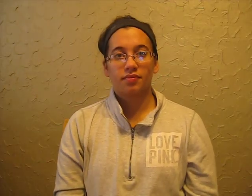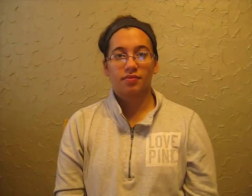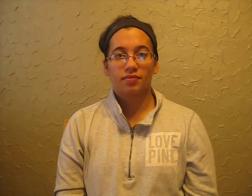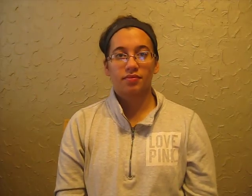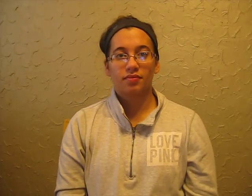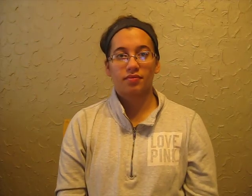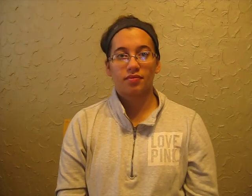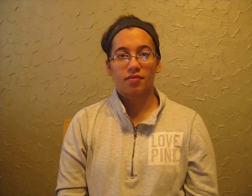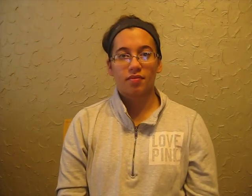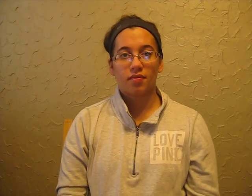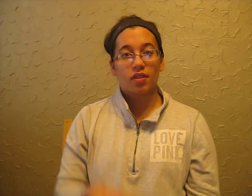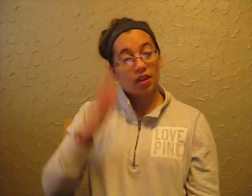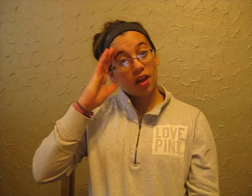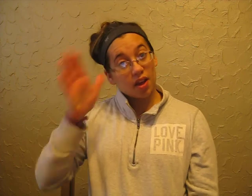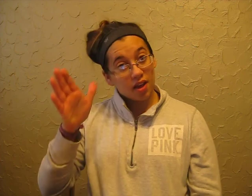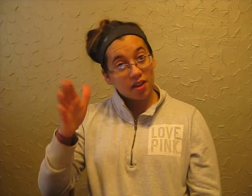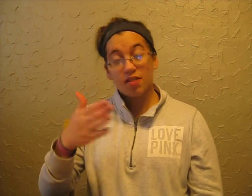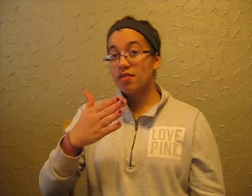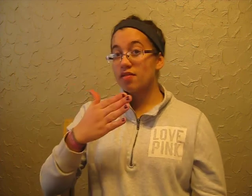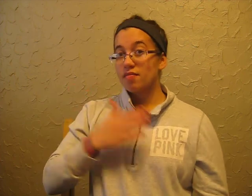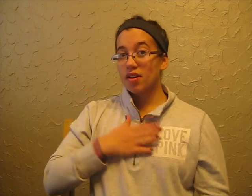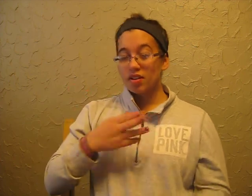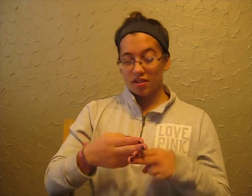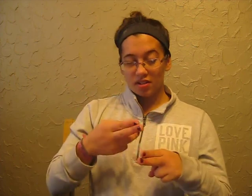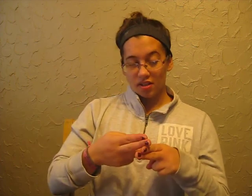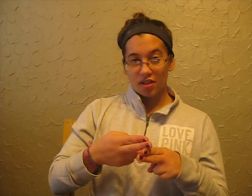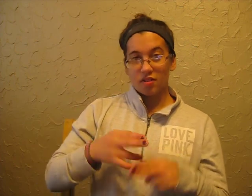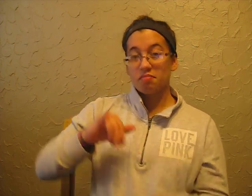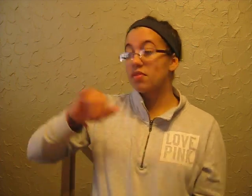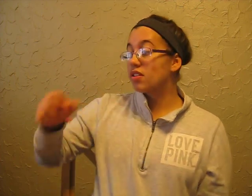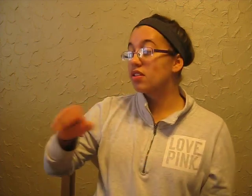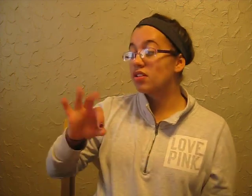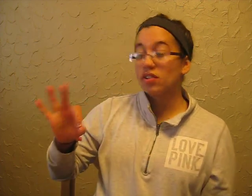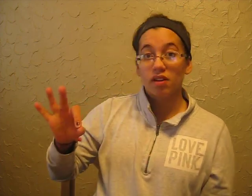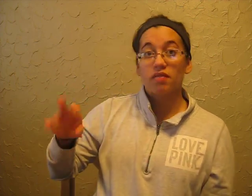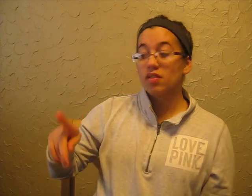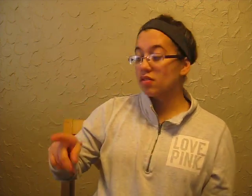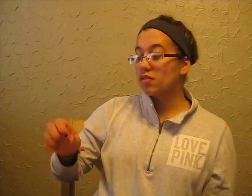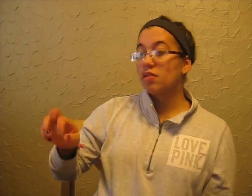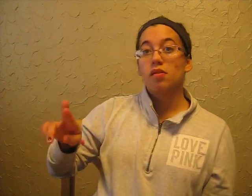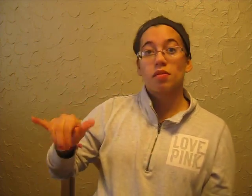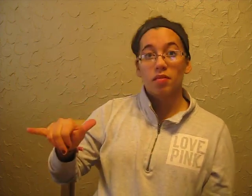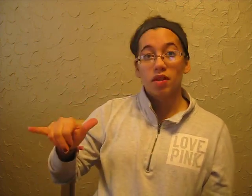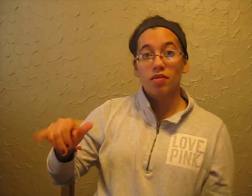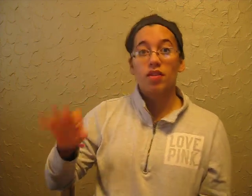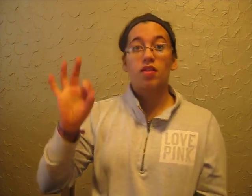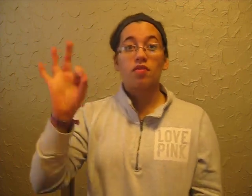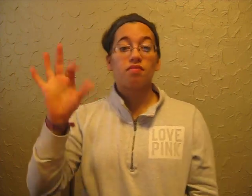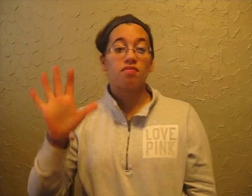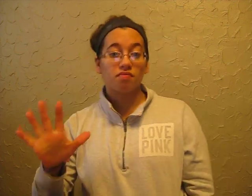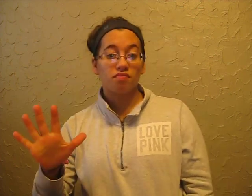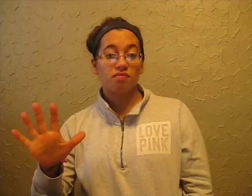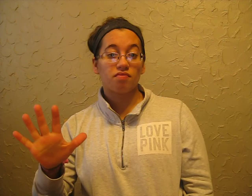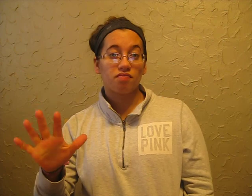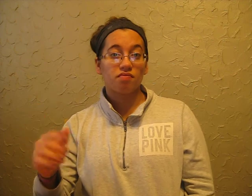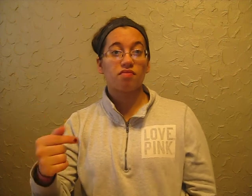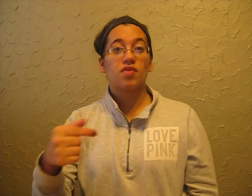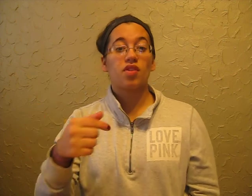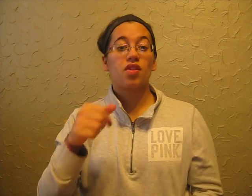Hi, my name is Jeff Perry. I'm a pastor. I'm currently serving at Faith United Methodist